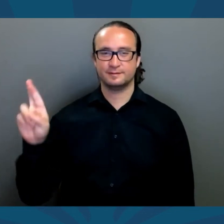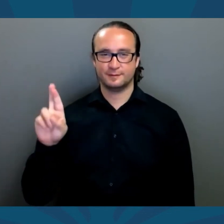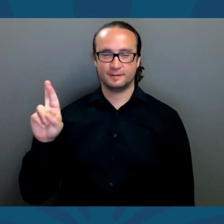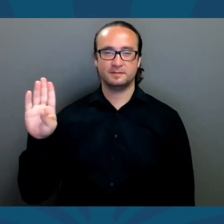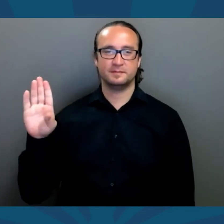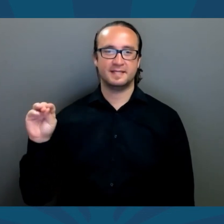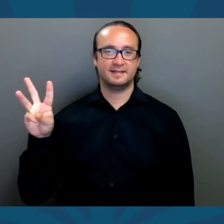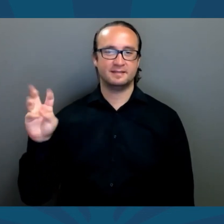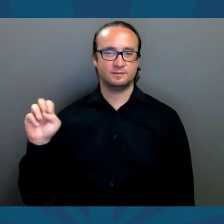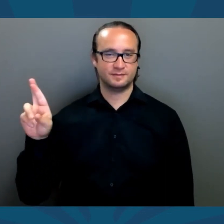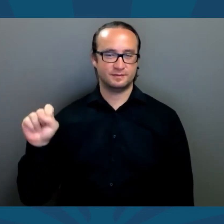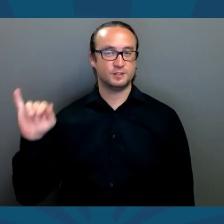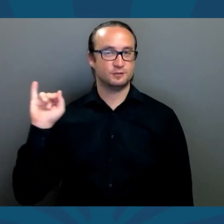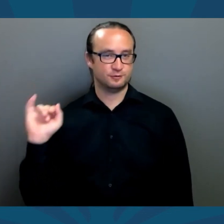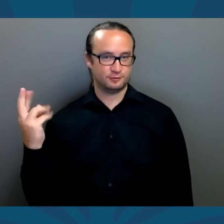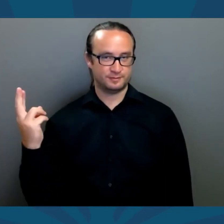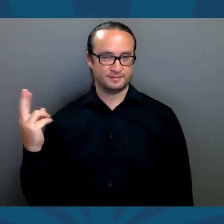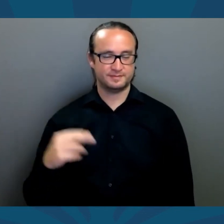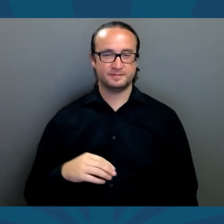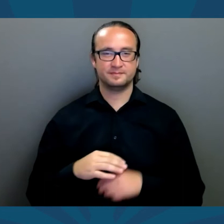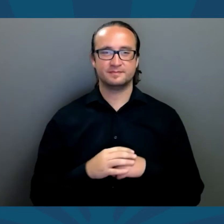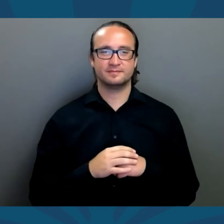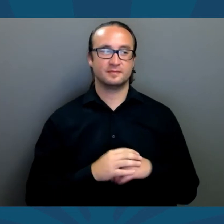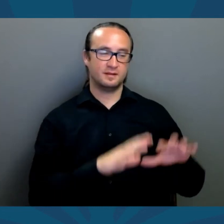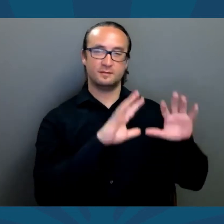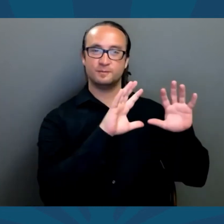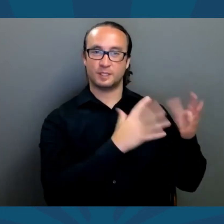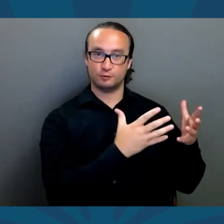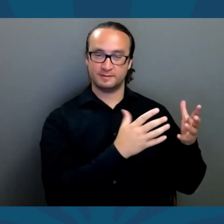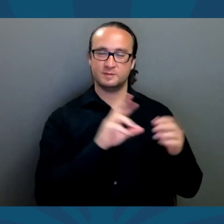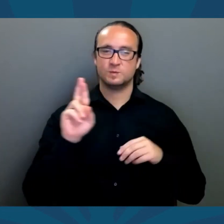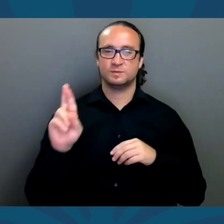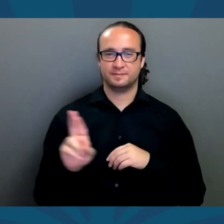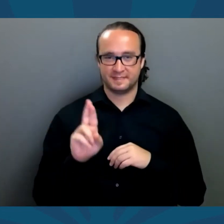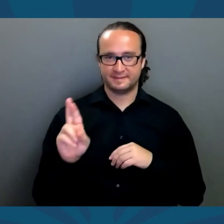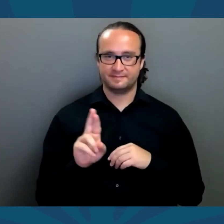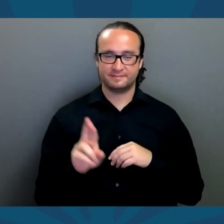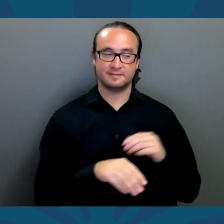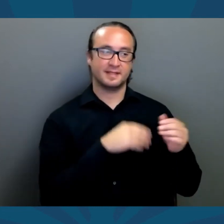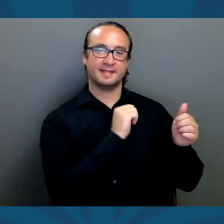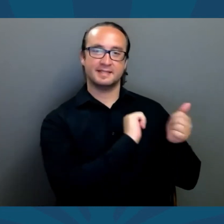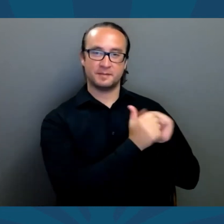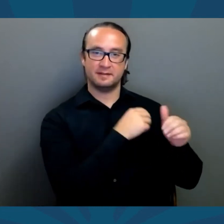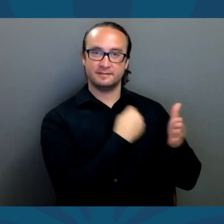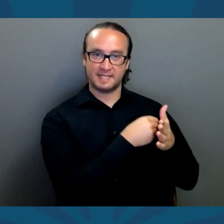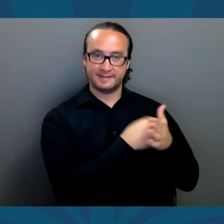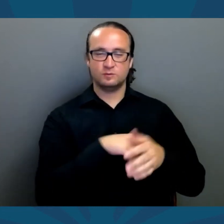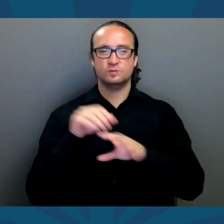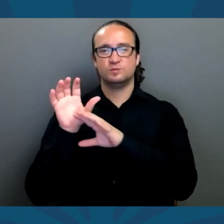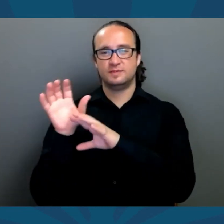Kenneth R. Bowers, Jr. Party, Republican.